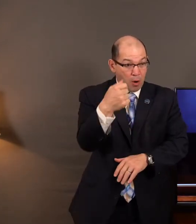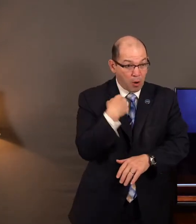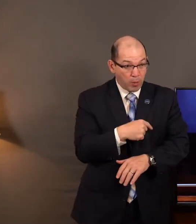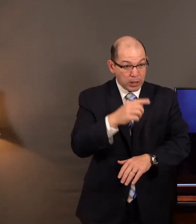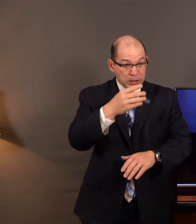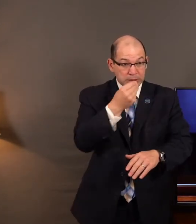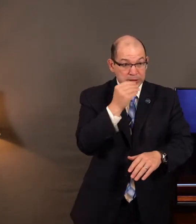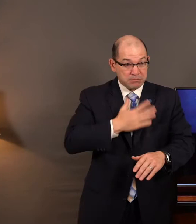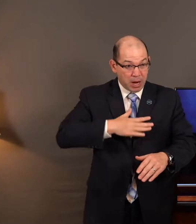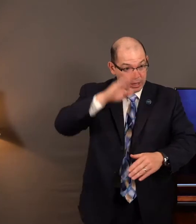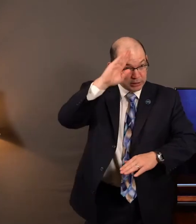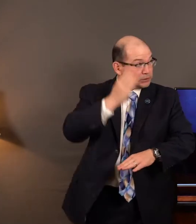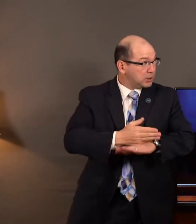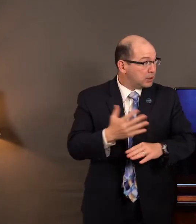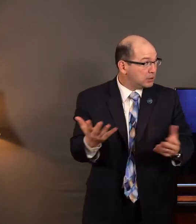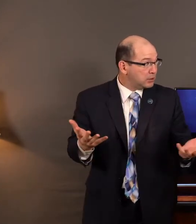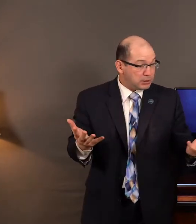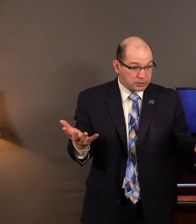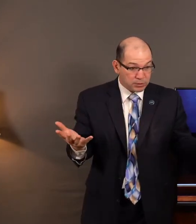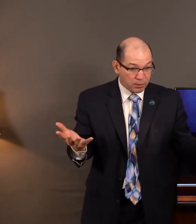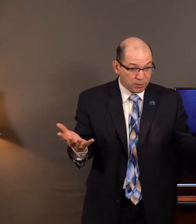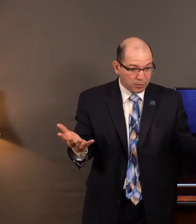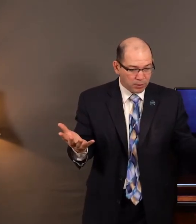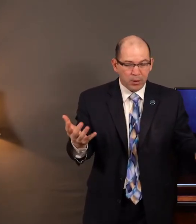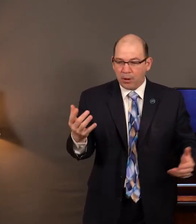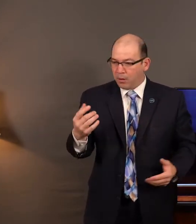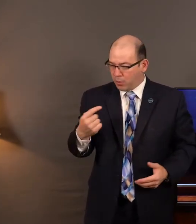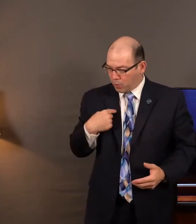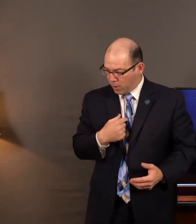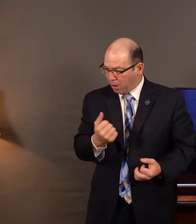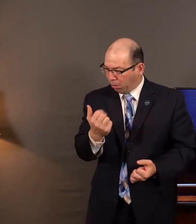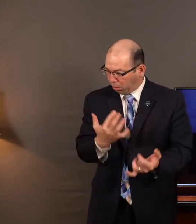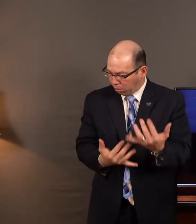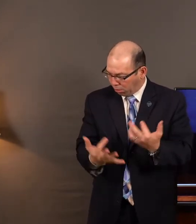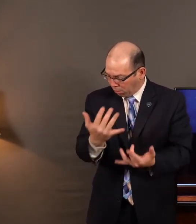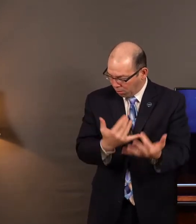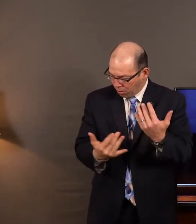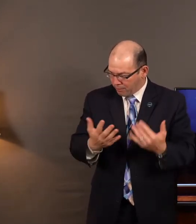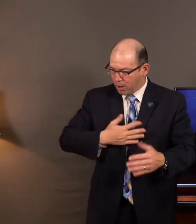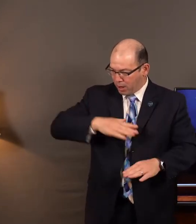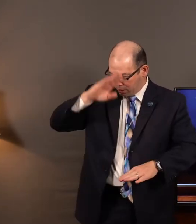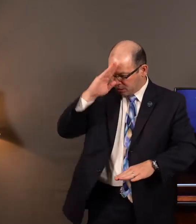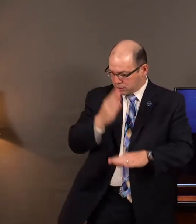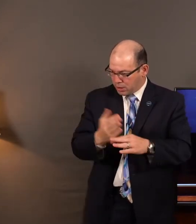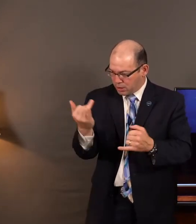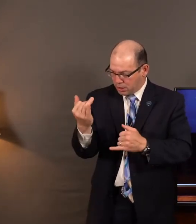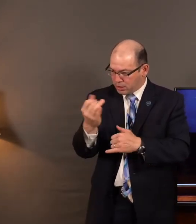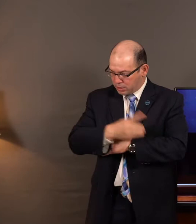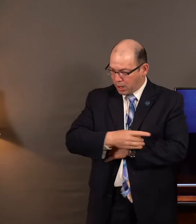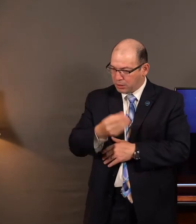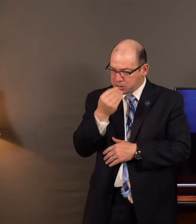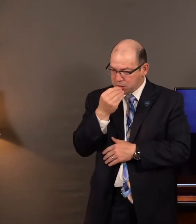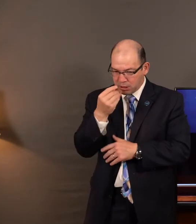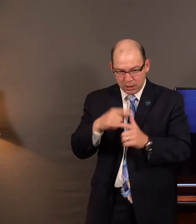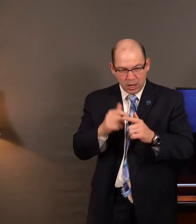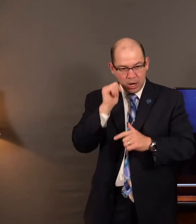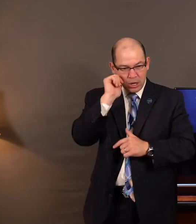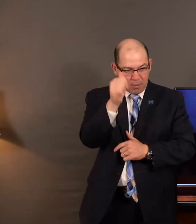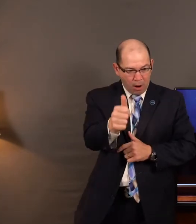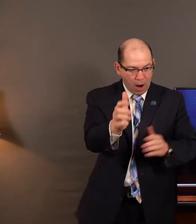So he boiled my son and did eat him. And I said unto her on the next day, Give thy son, that we may eat him. And she hath hid her